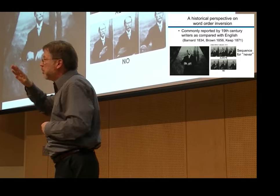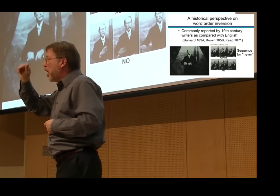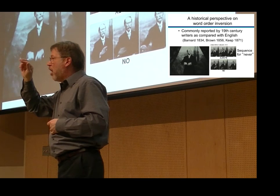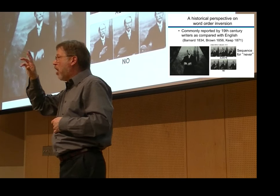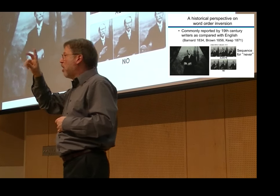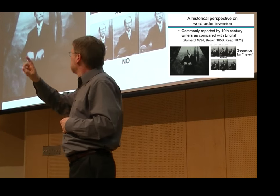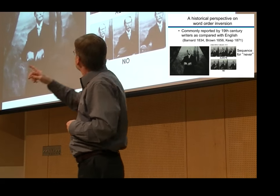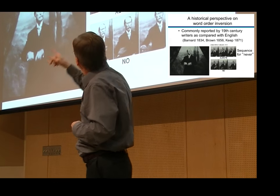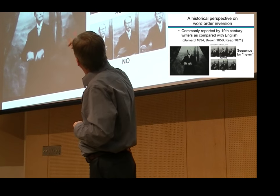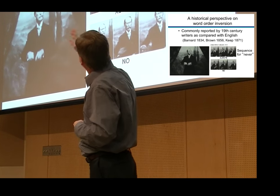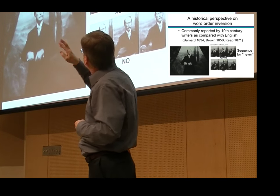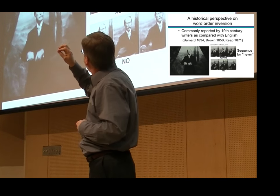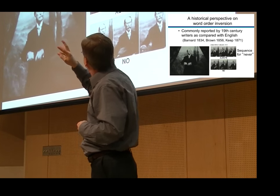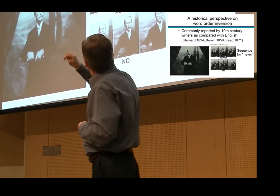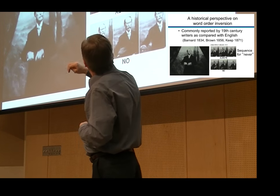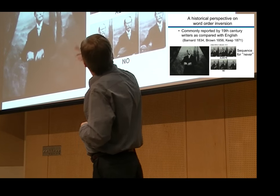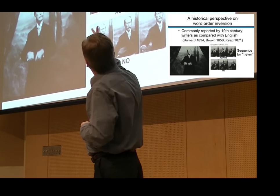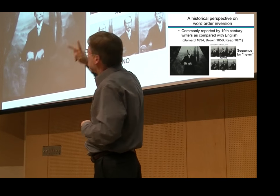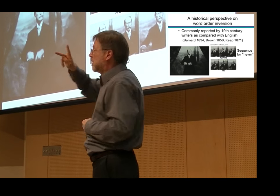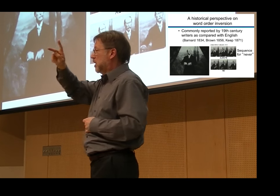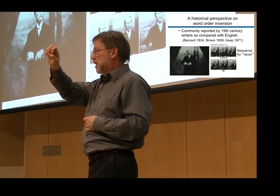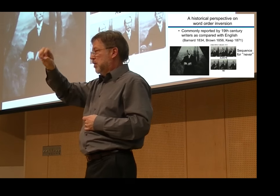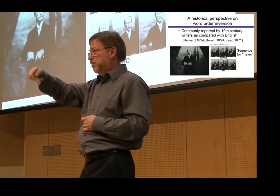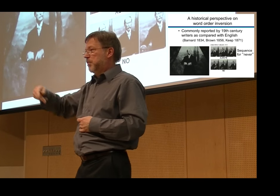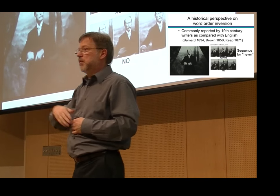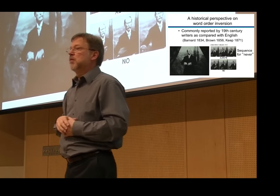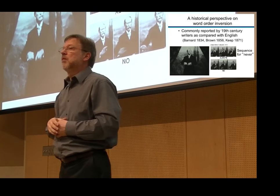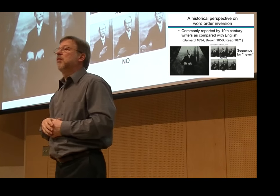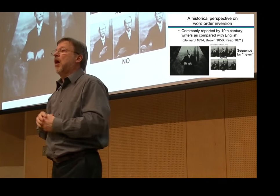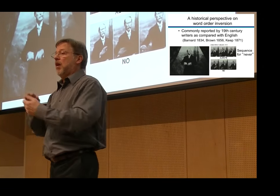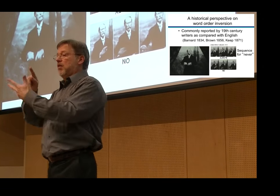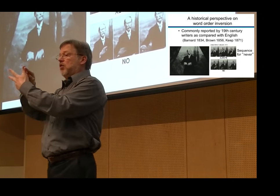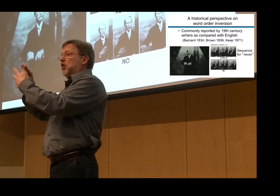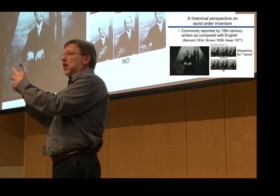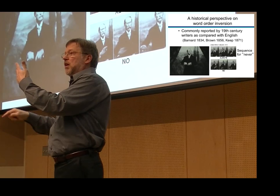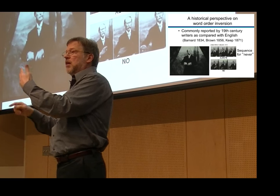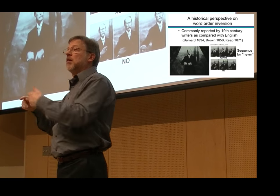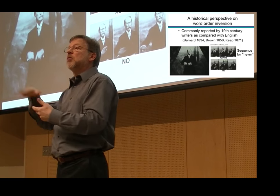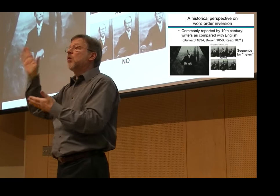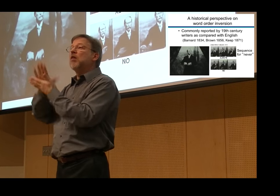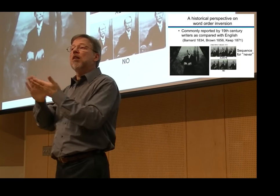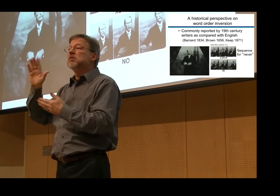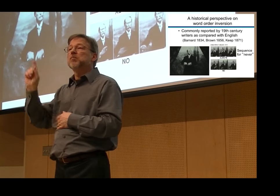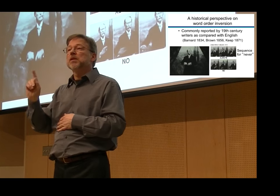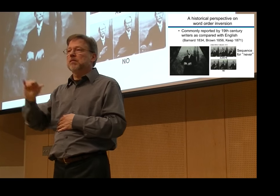that studied the language in the same ways. They just use different terminology. So you have people such as Barnard,